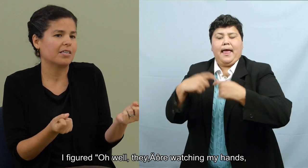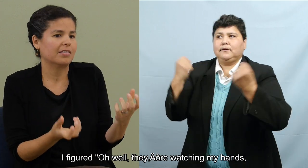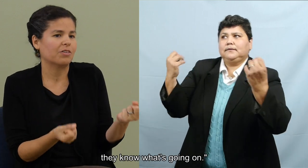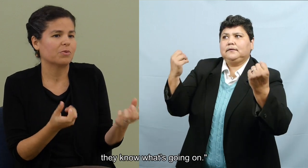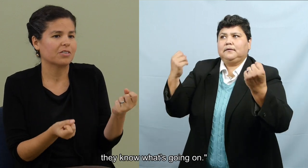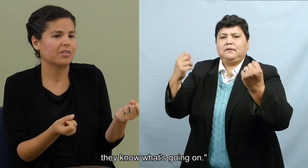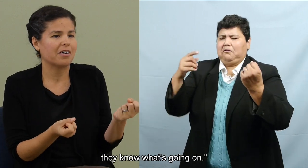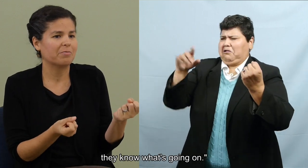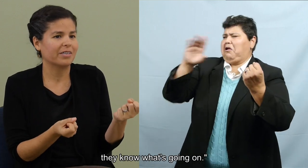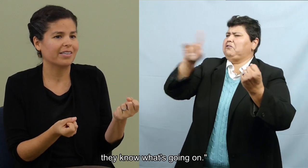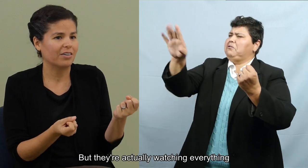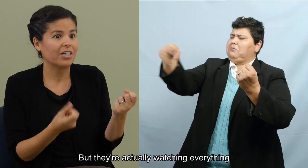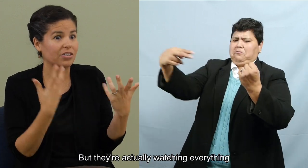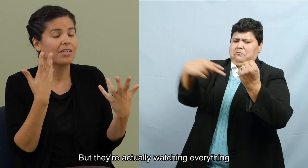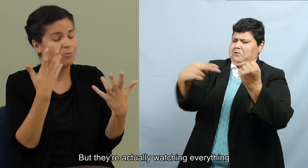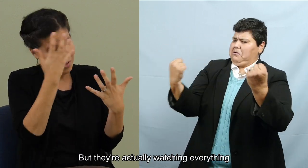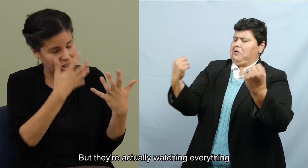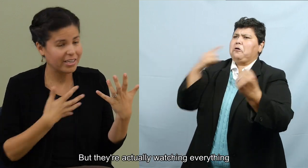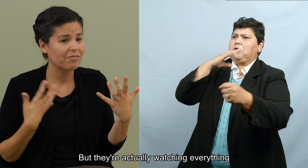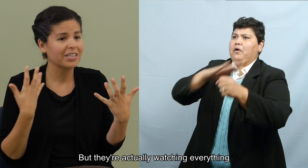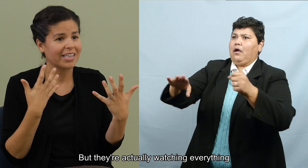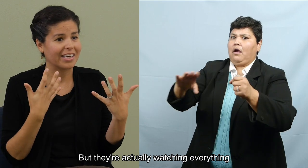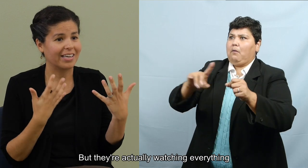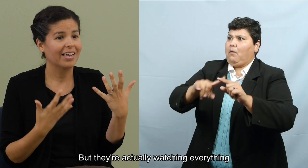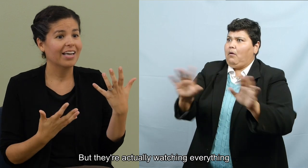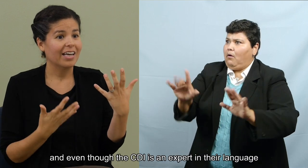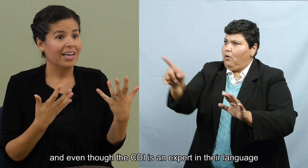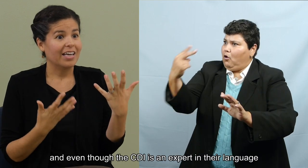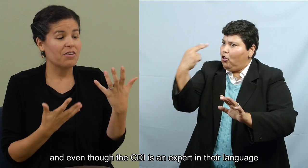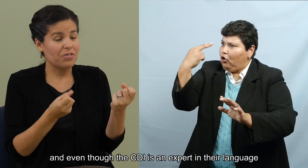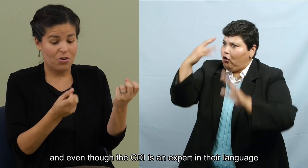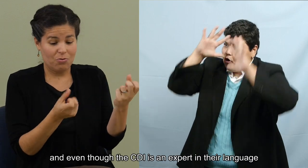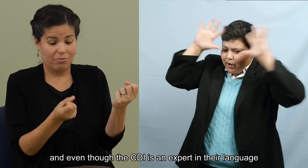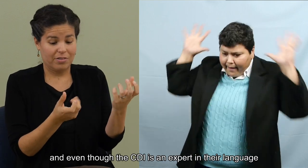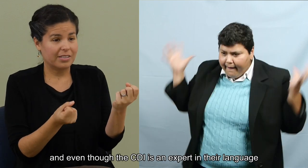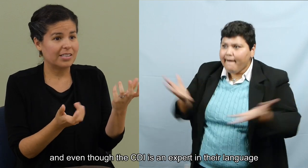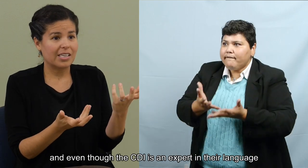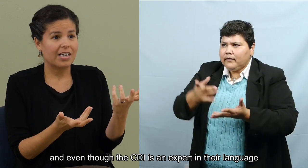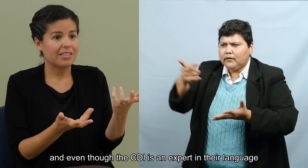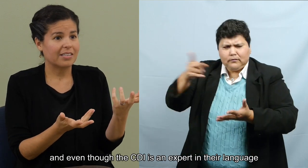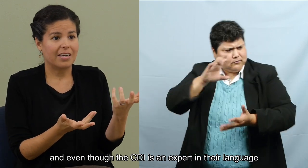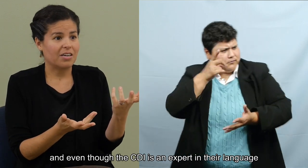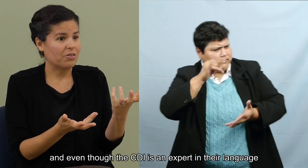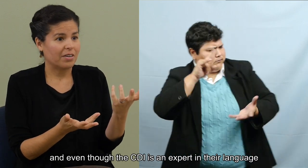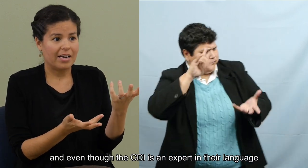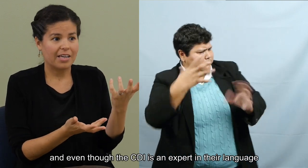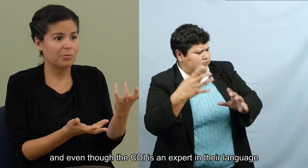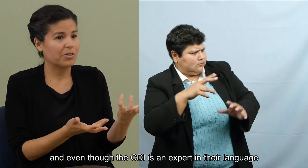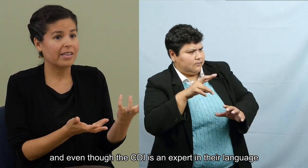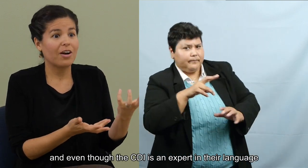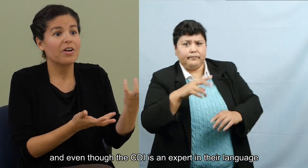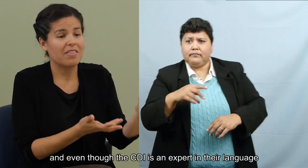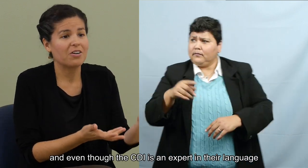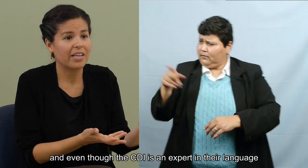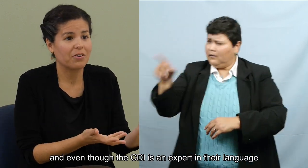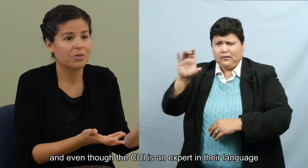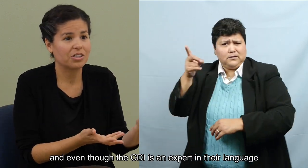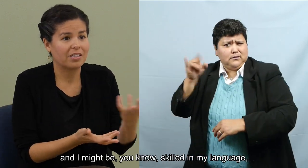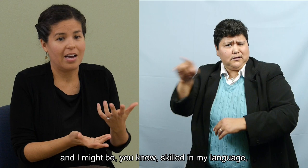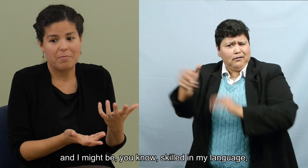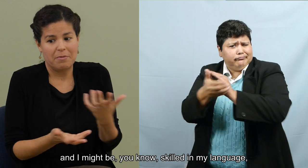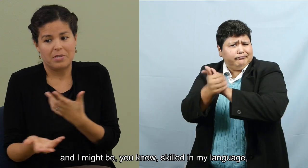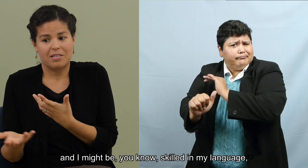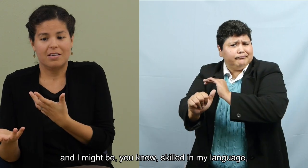watching my hands. They know what's going on. But they're actually watching everything. And even though the CDI is, you know, an expert in their